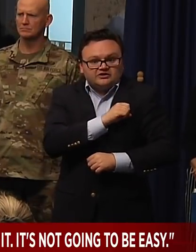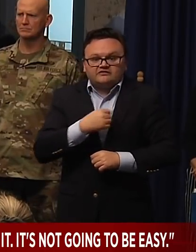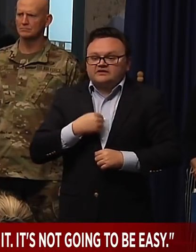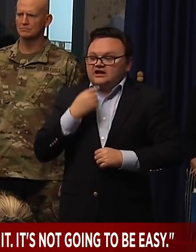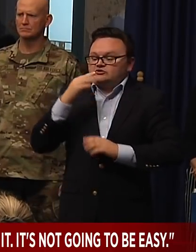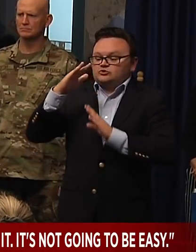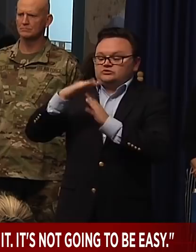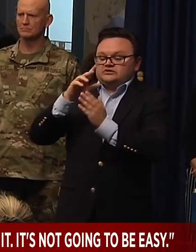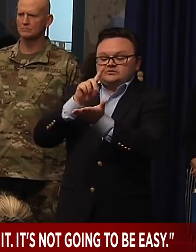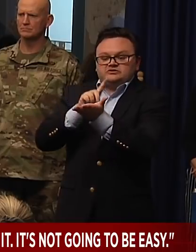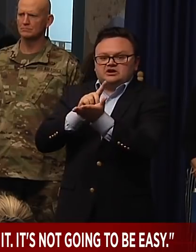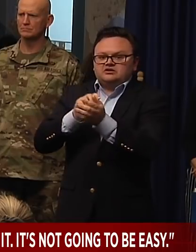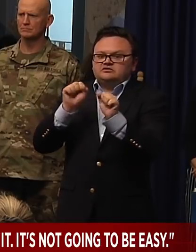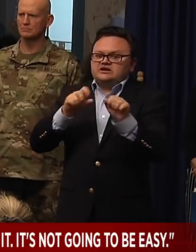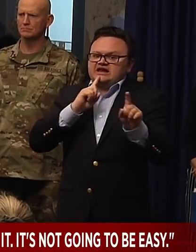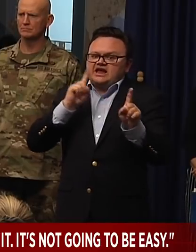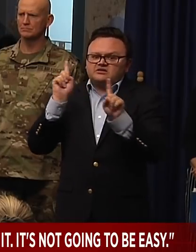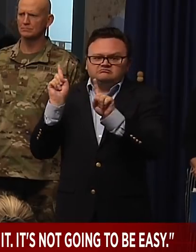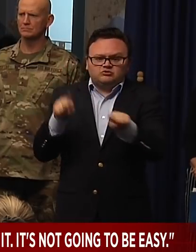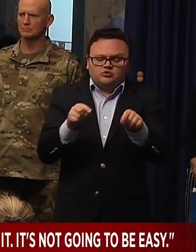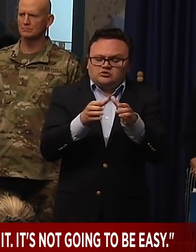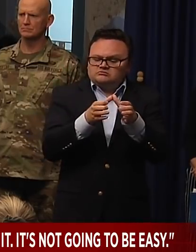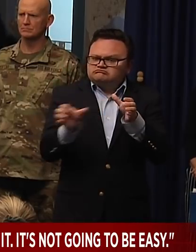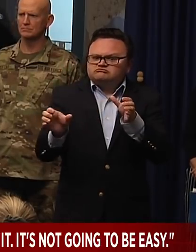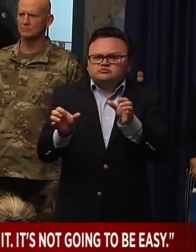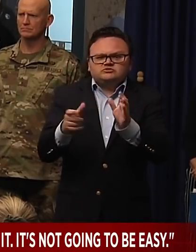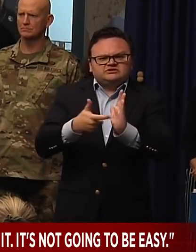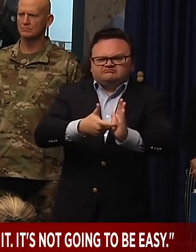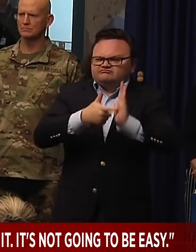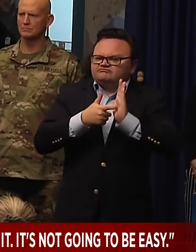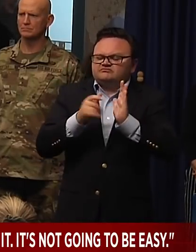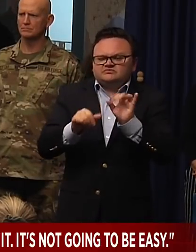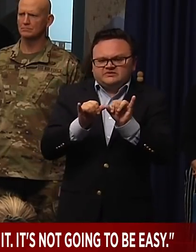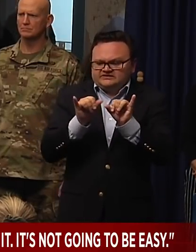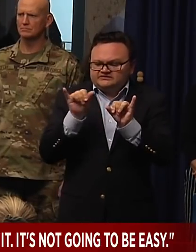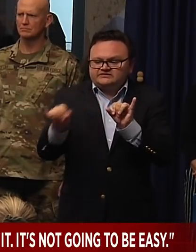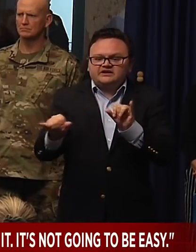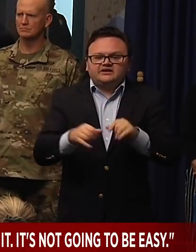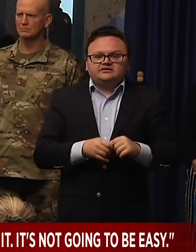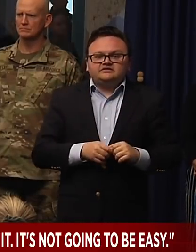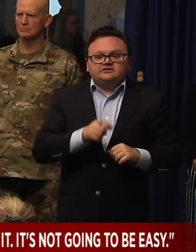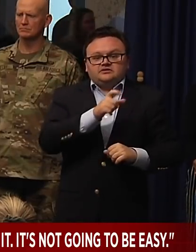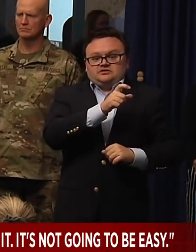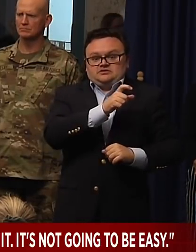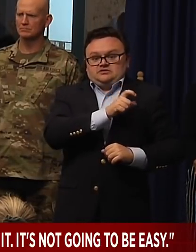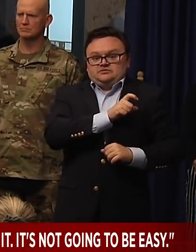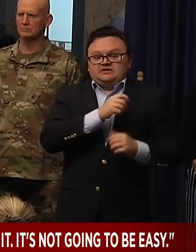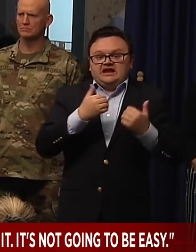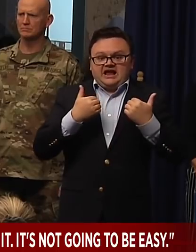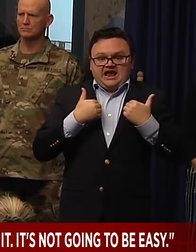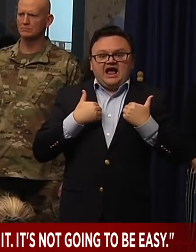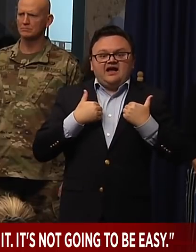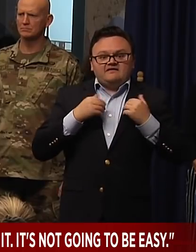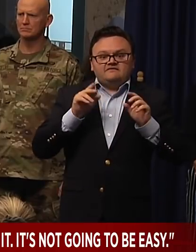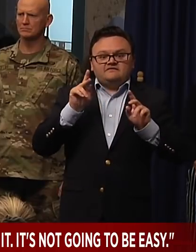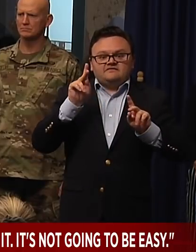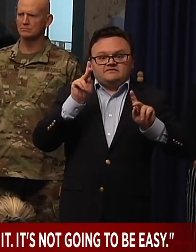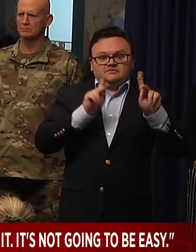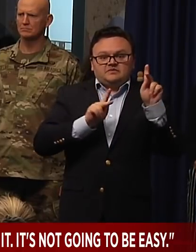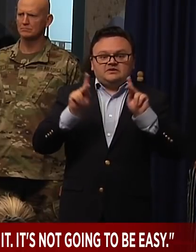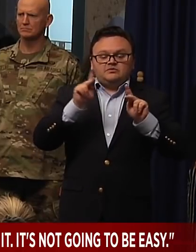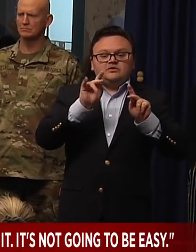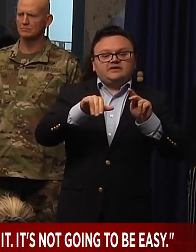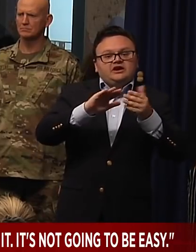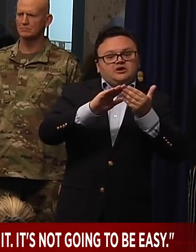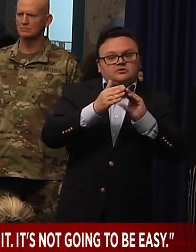quarantine order. We're willing to do that. And so law enforcement has people who are supposed to self-isolate,